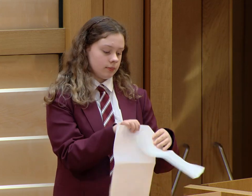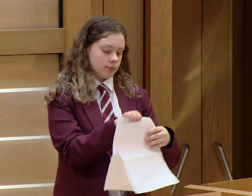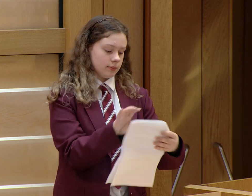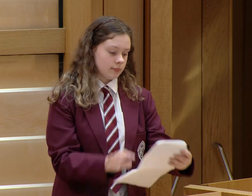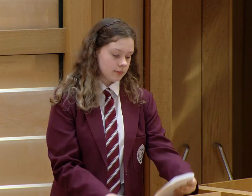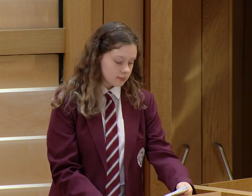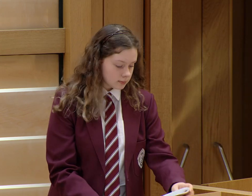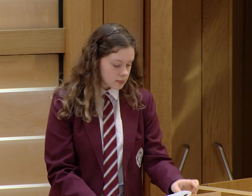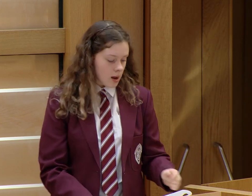school now very much.